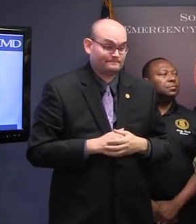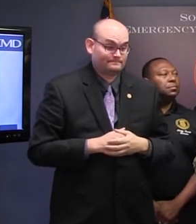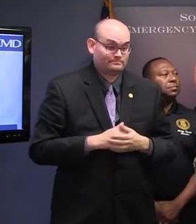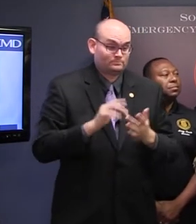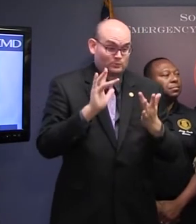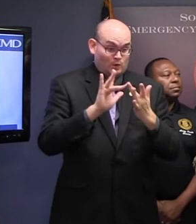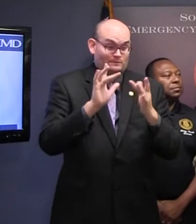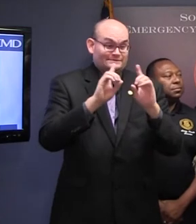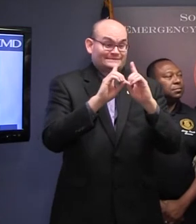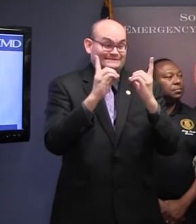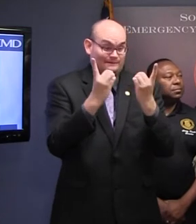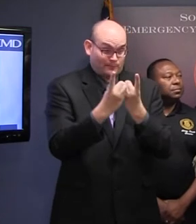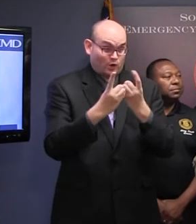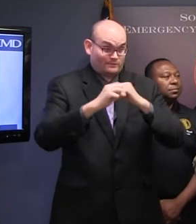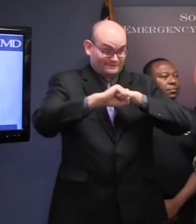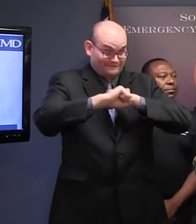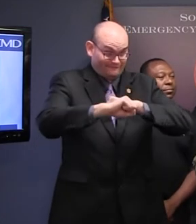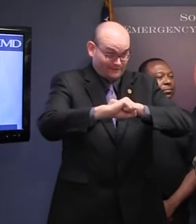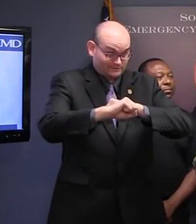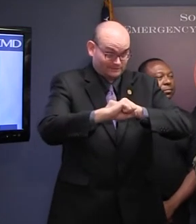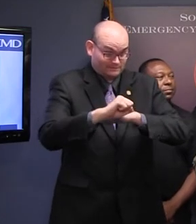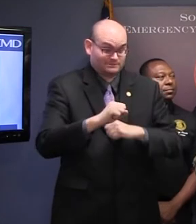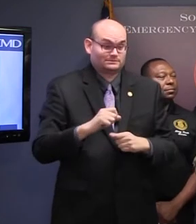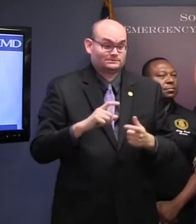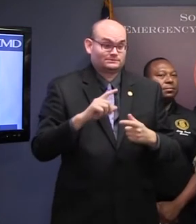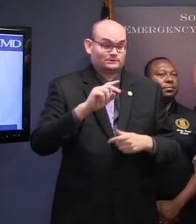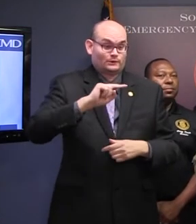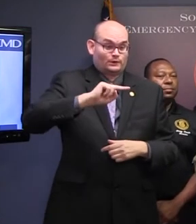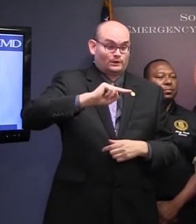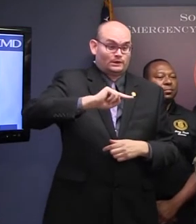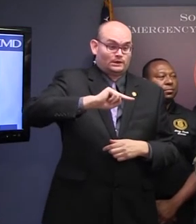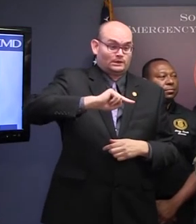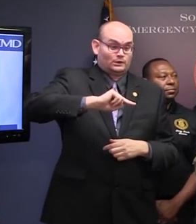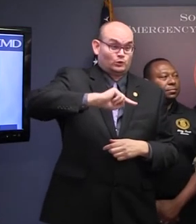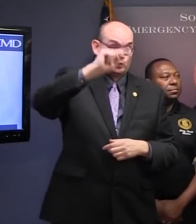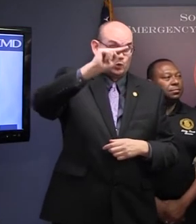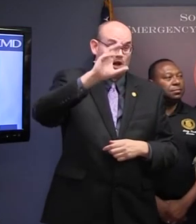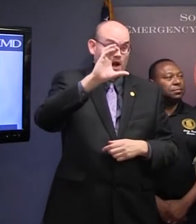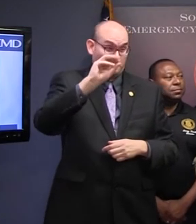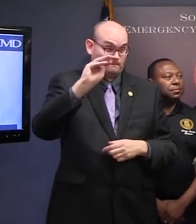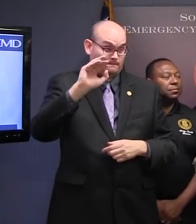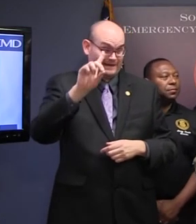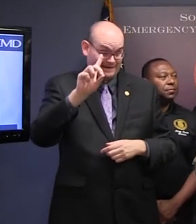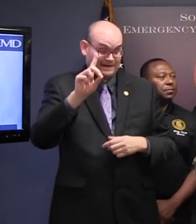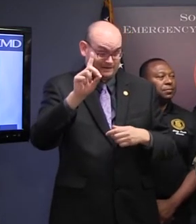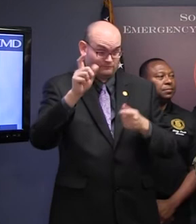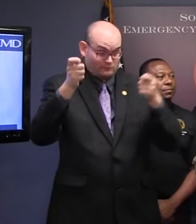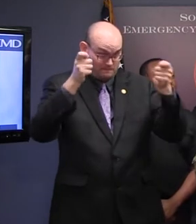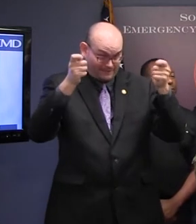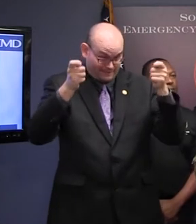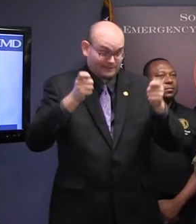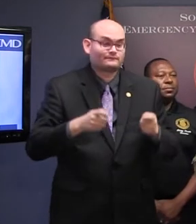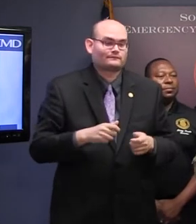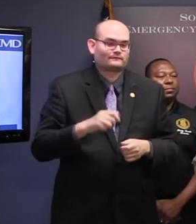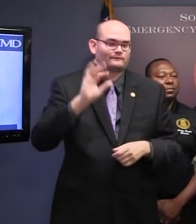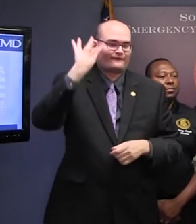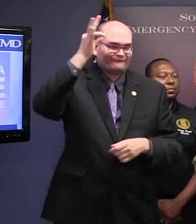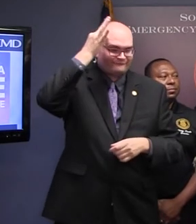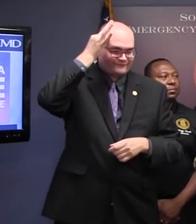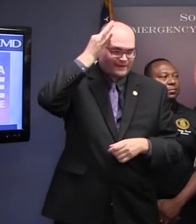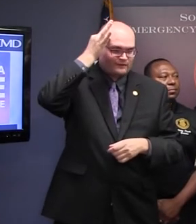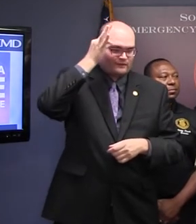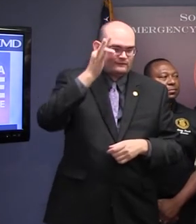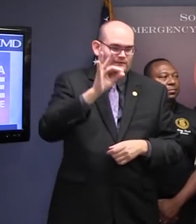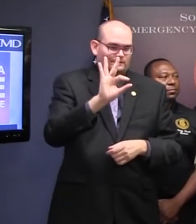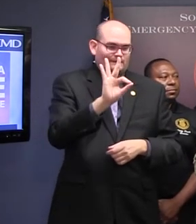Northern Command. And we have access to federal forces, federal military forces, as well as